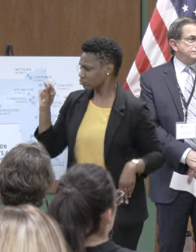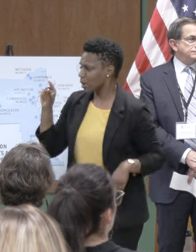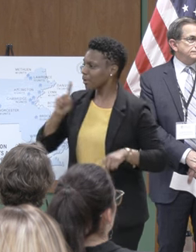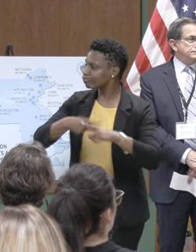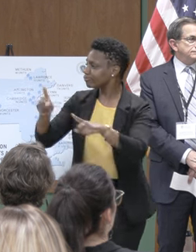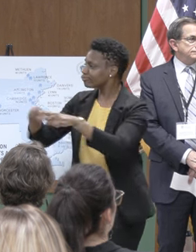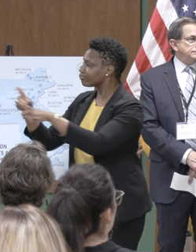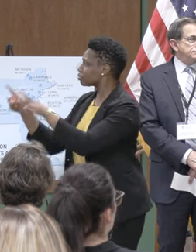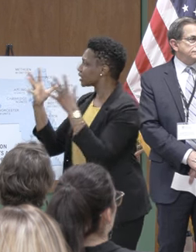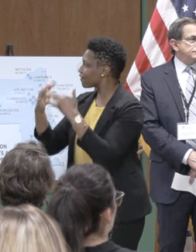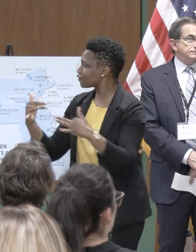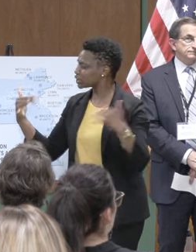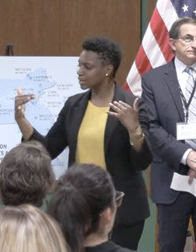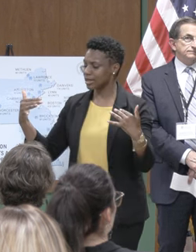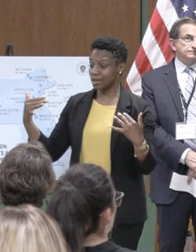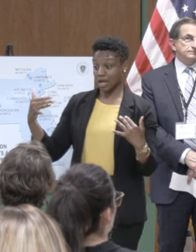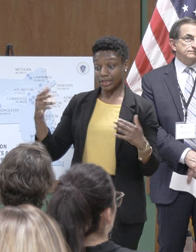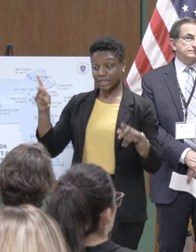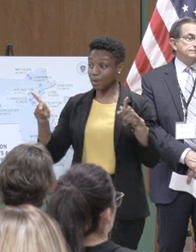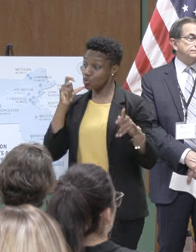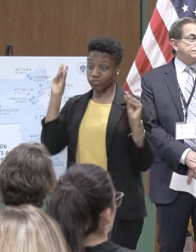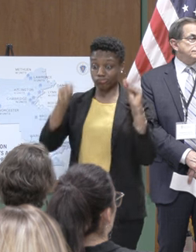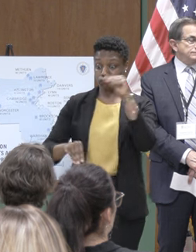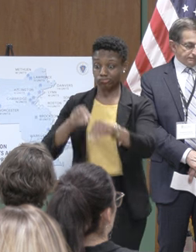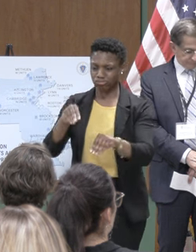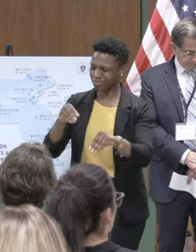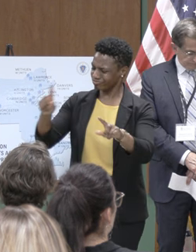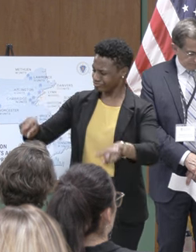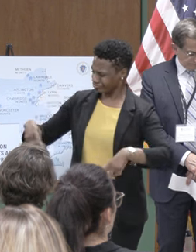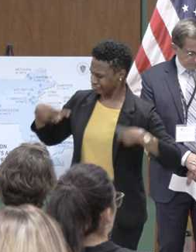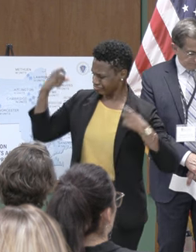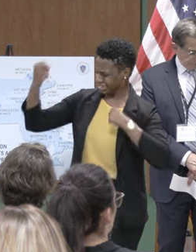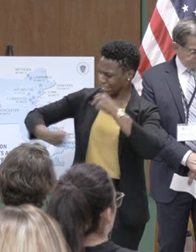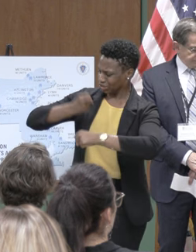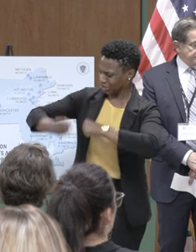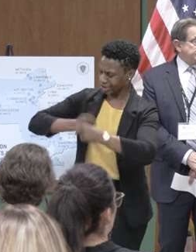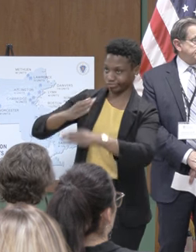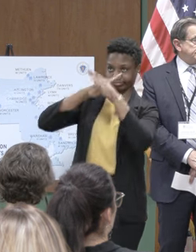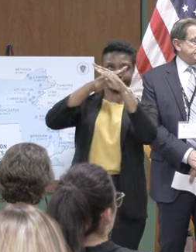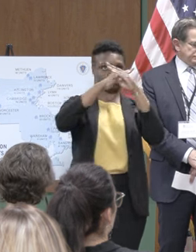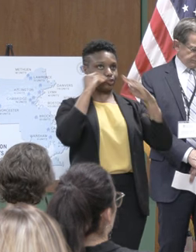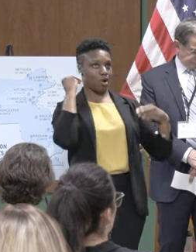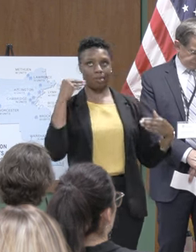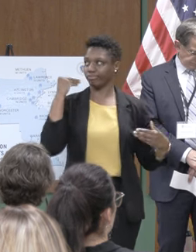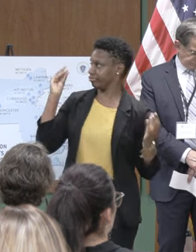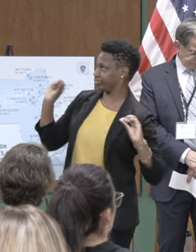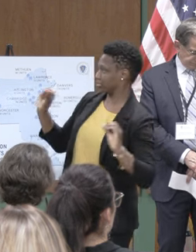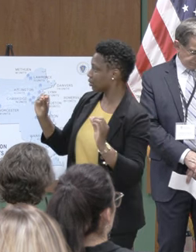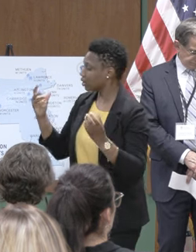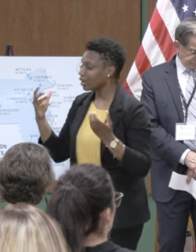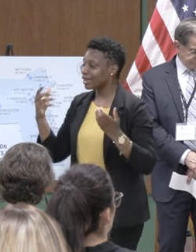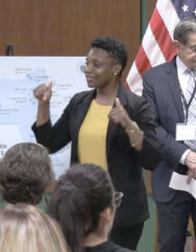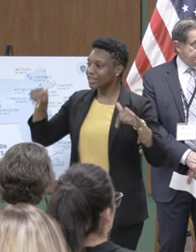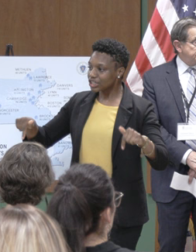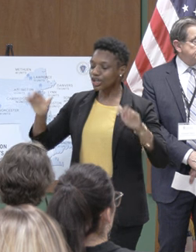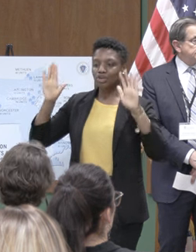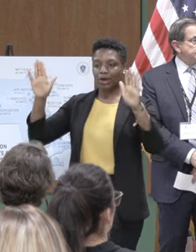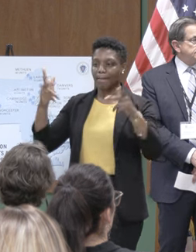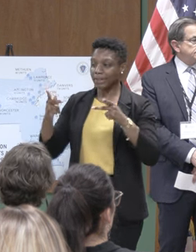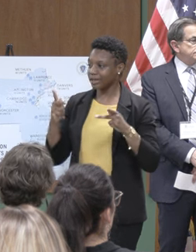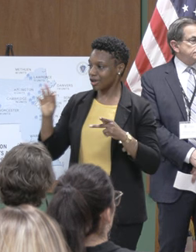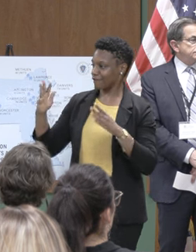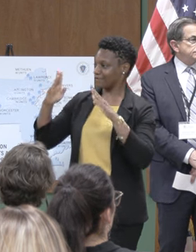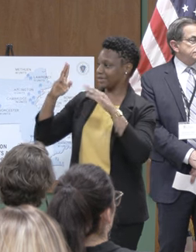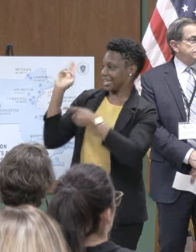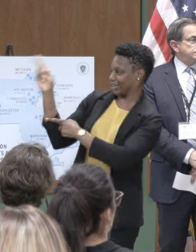those who faced for too long unfair barriers to housing this is a place of great history too and I know we'll